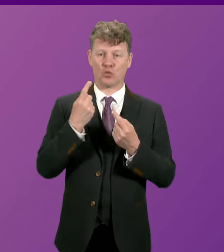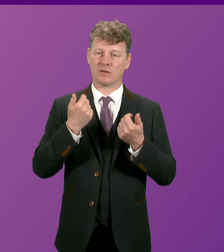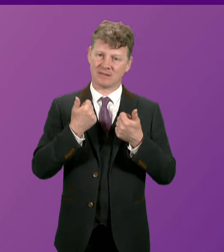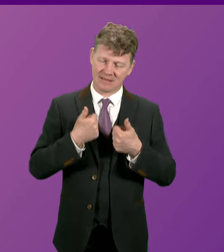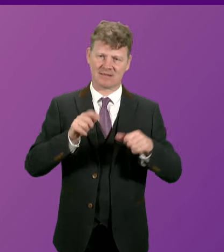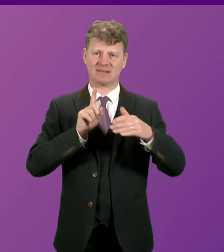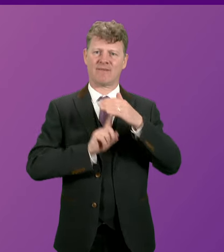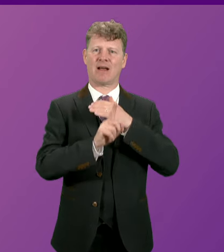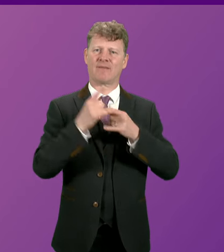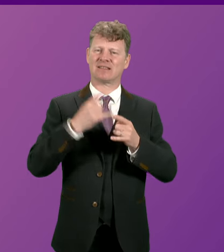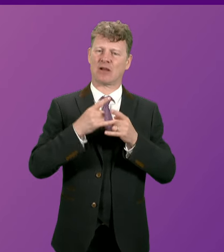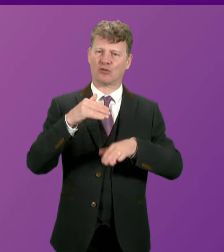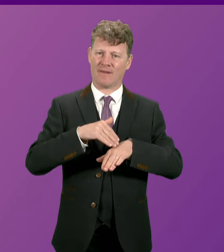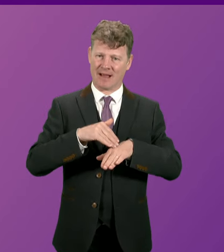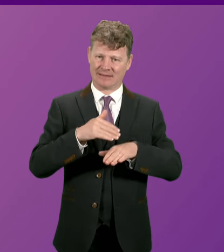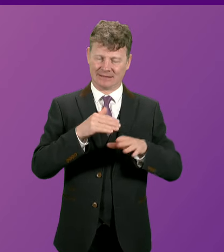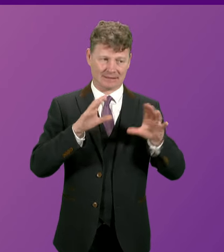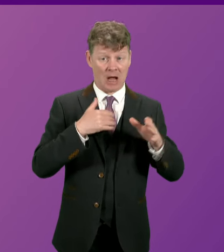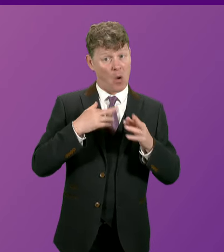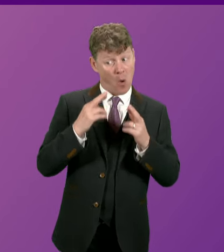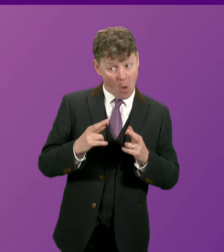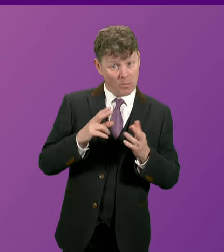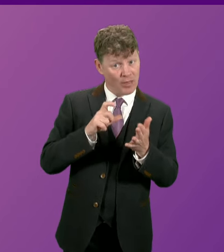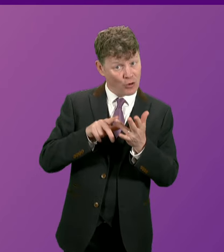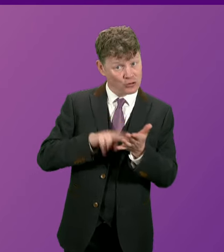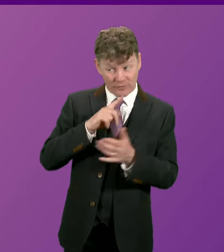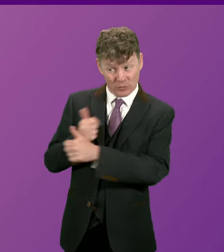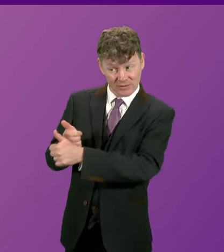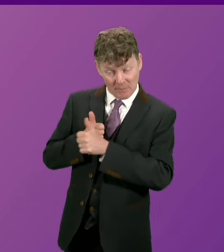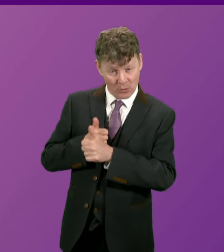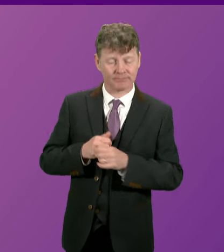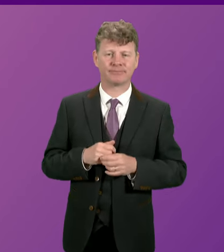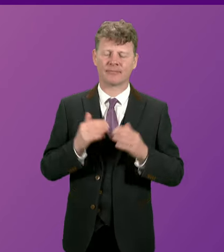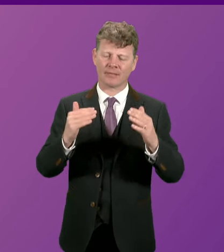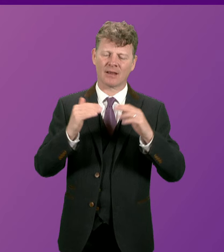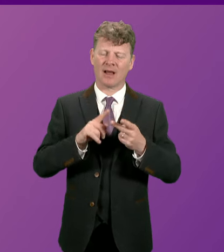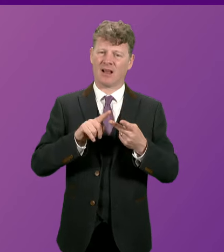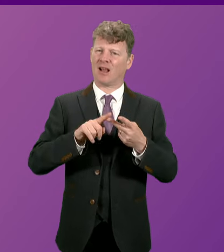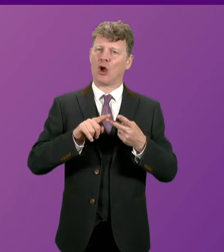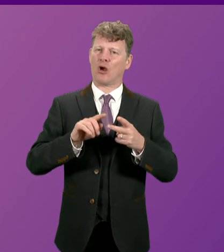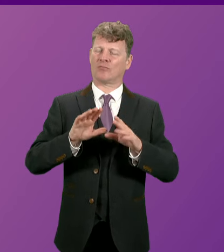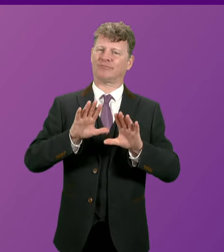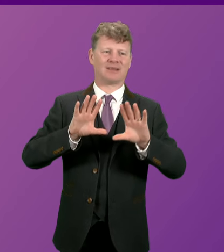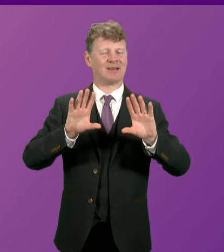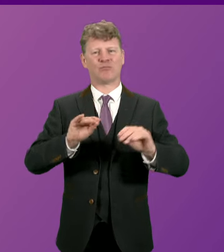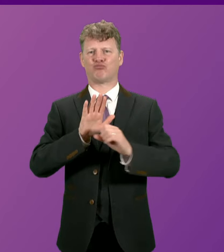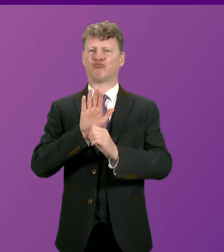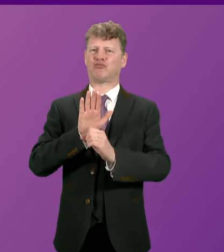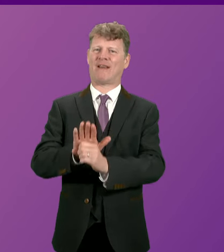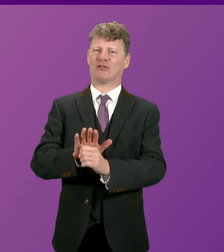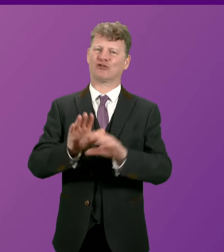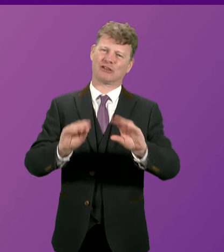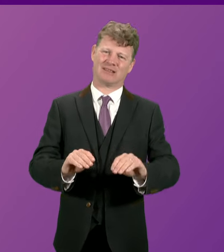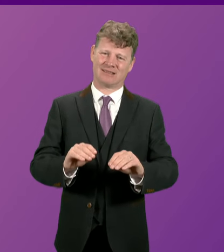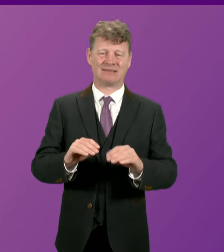sexual offences and i hope that we can get the support of the conservatives in that in terms of the prevention element i know that police scotland are working extensively tirelessly